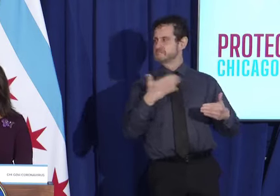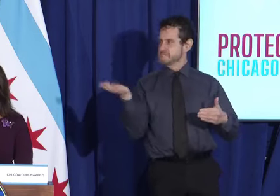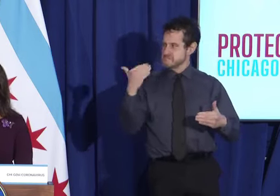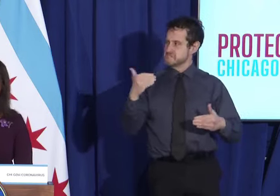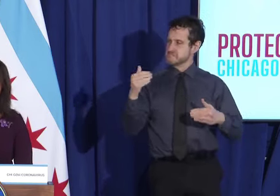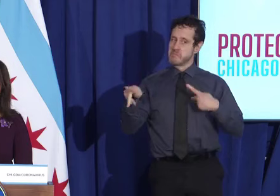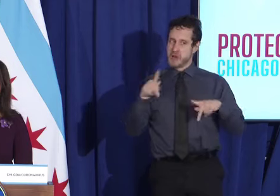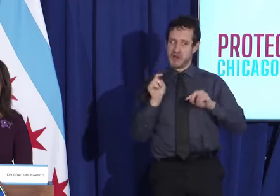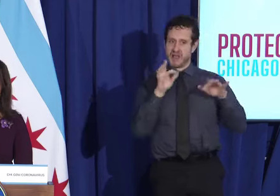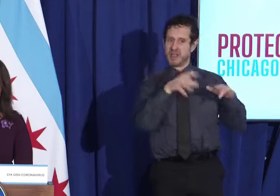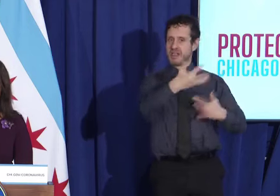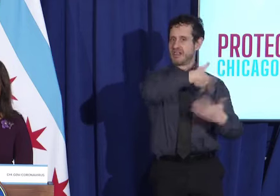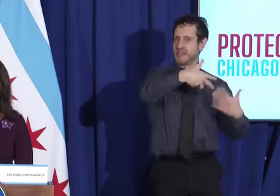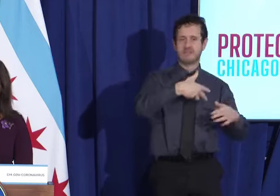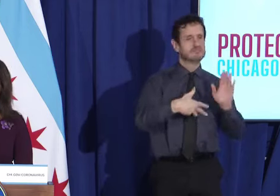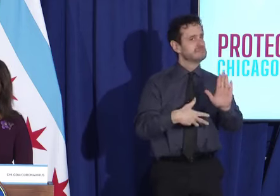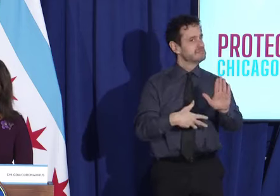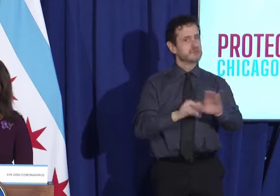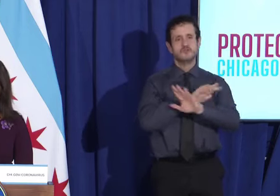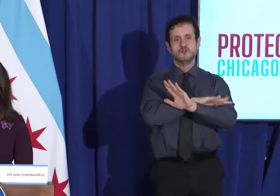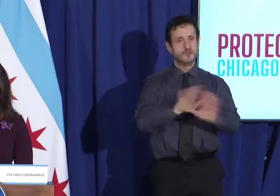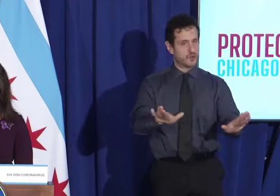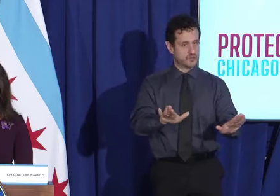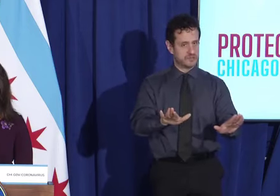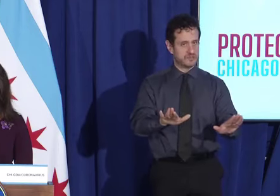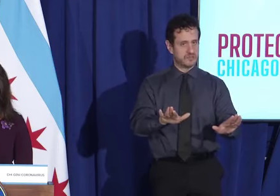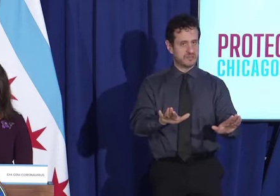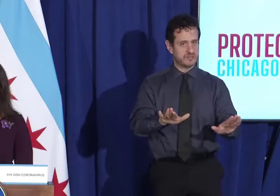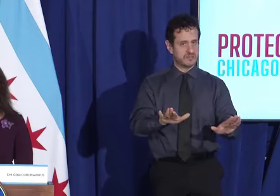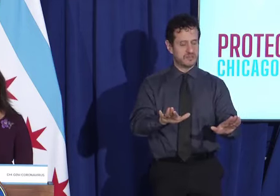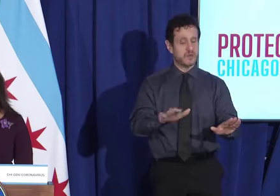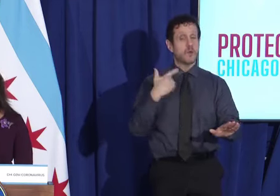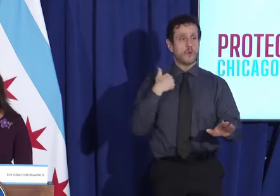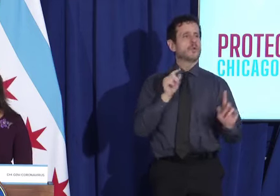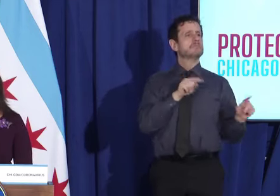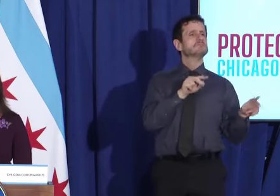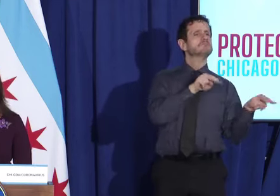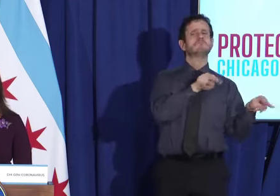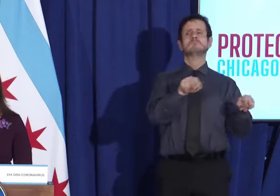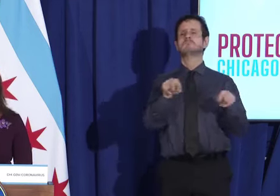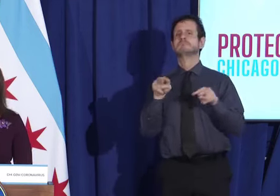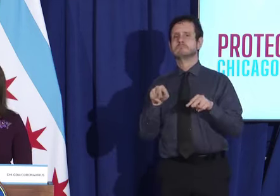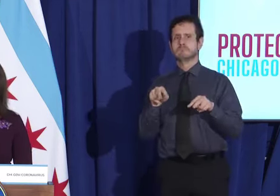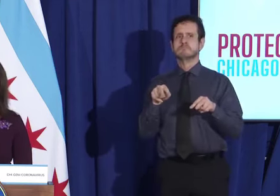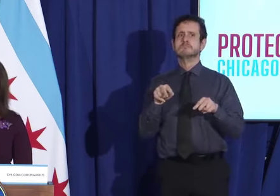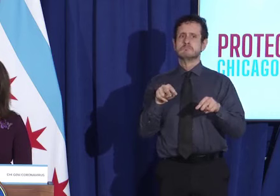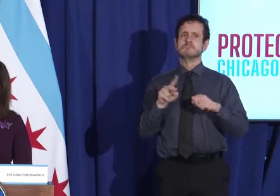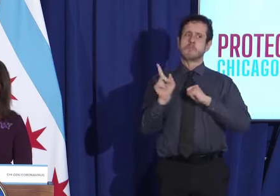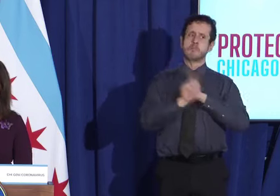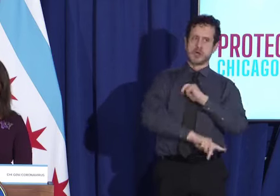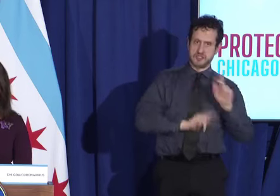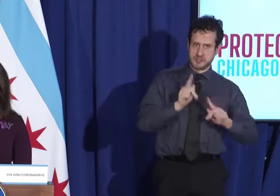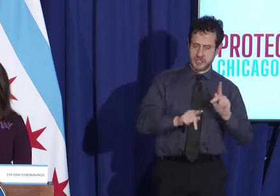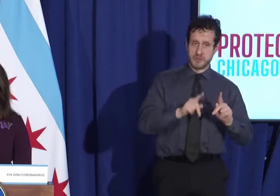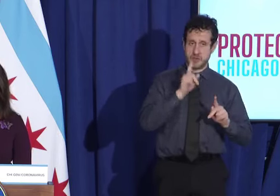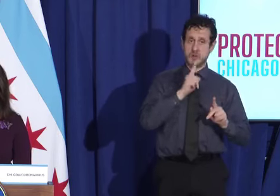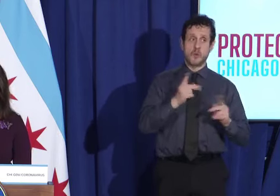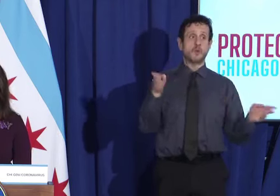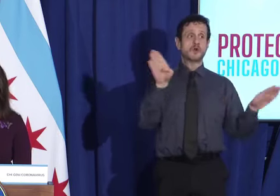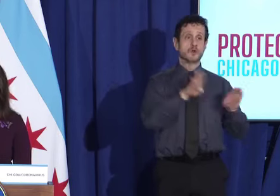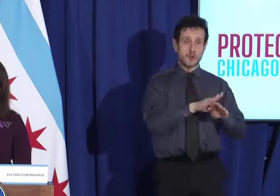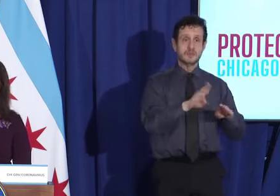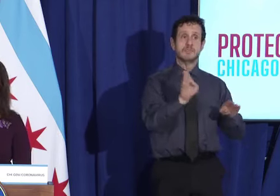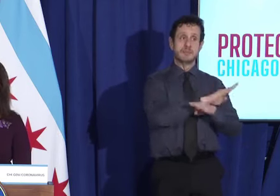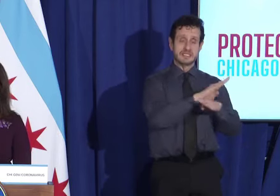And make no mistake, because we are out there and we are enforcing, and we are also closing and issuing large fines and violations.